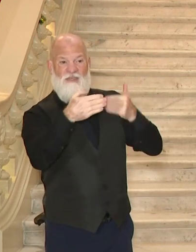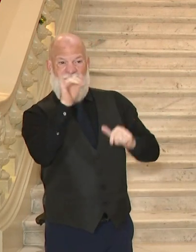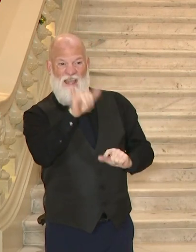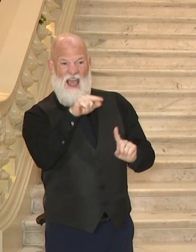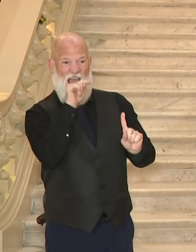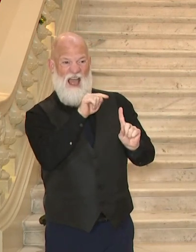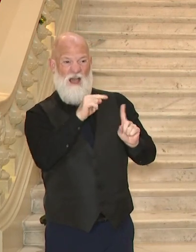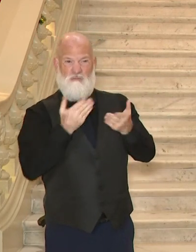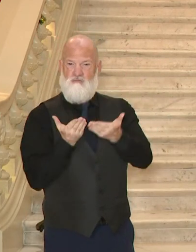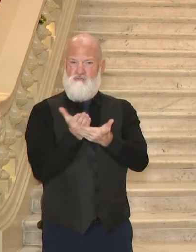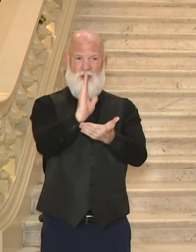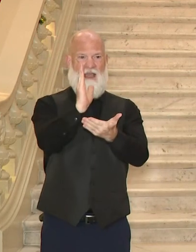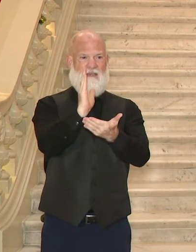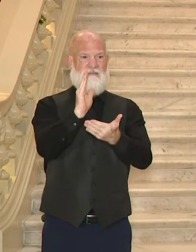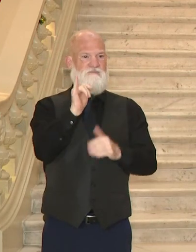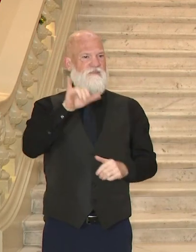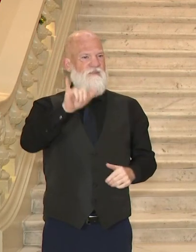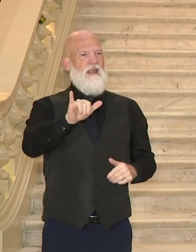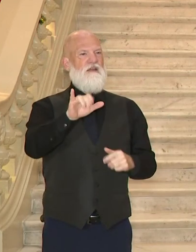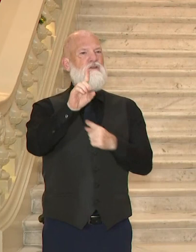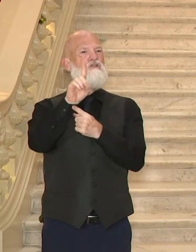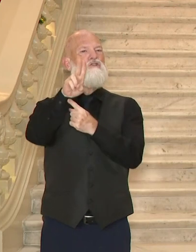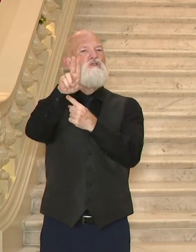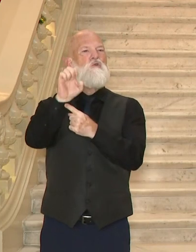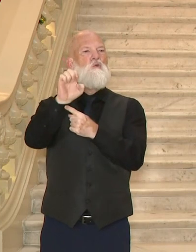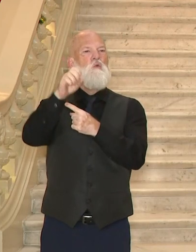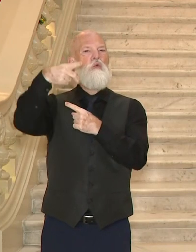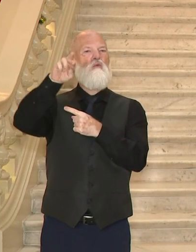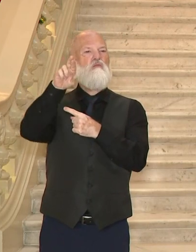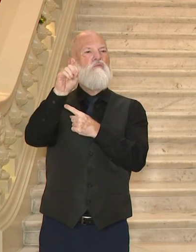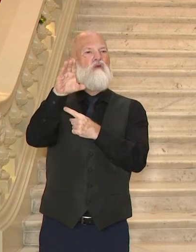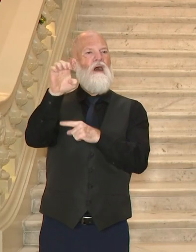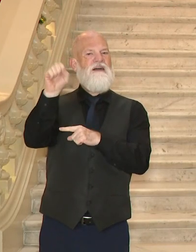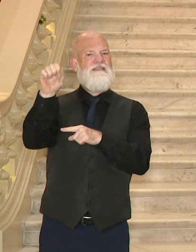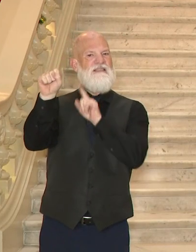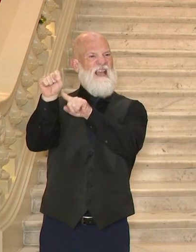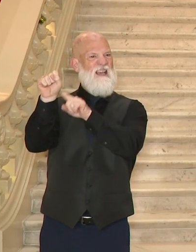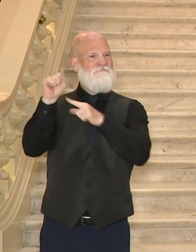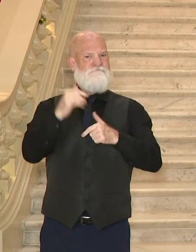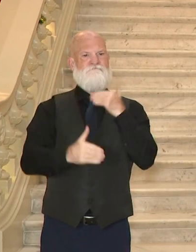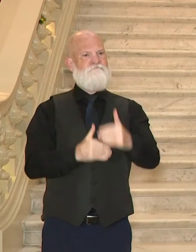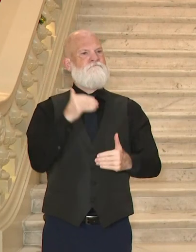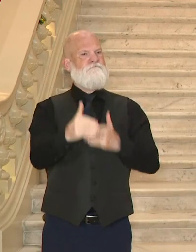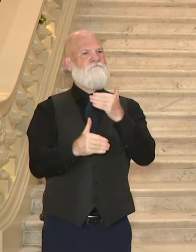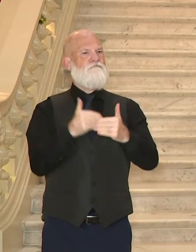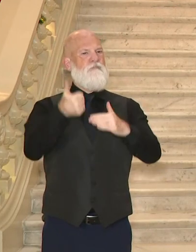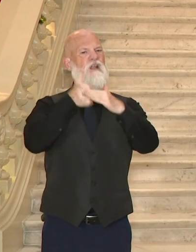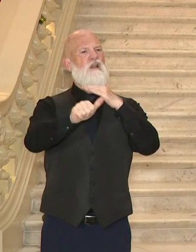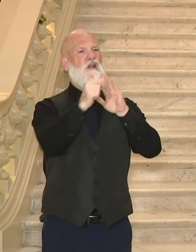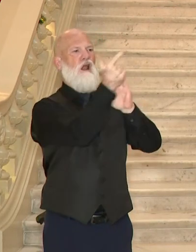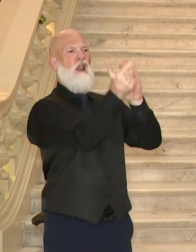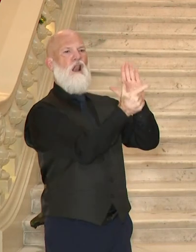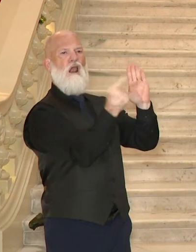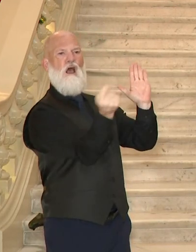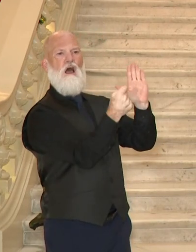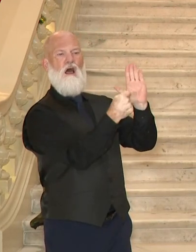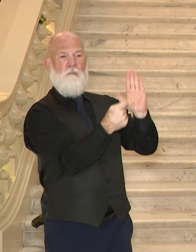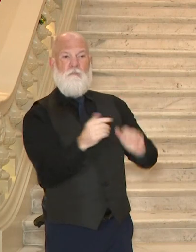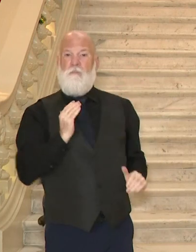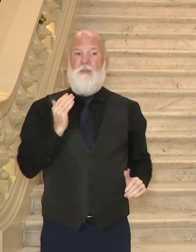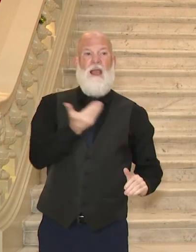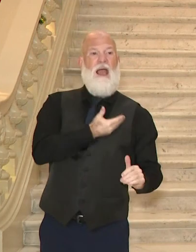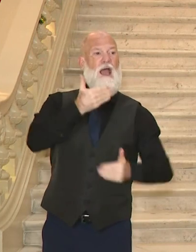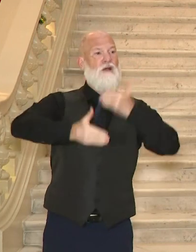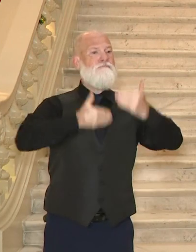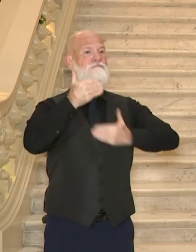all of us as Americans. As we move forward in the process, we will, as we always have been, we will